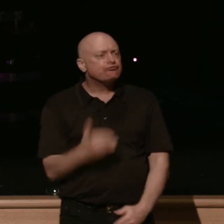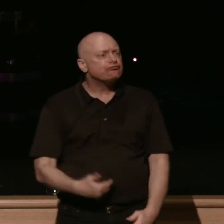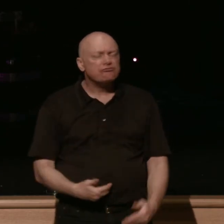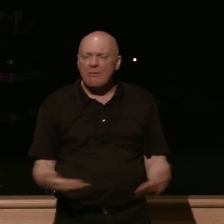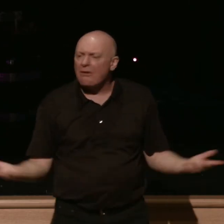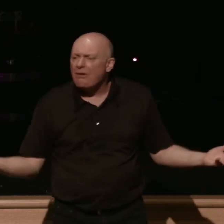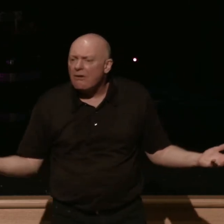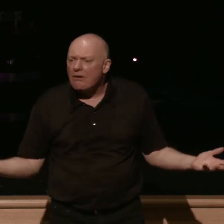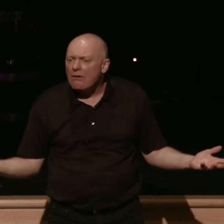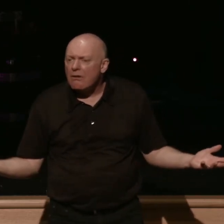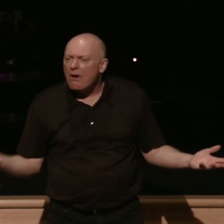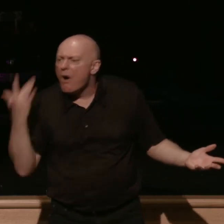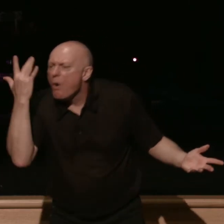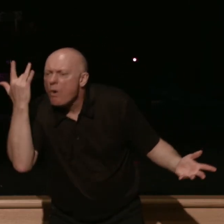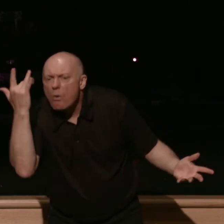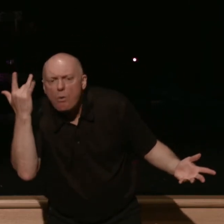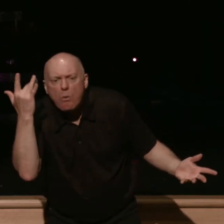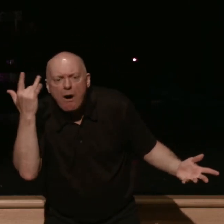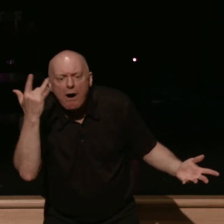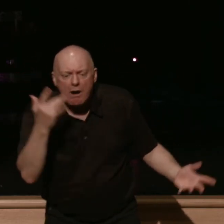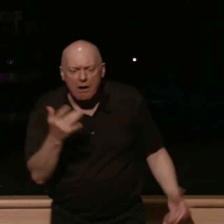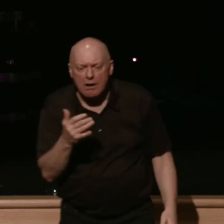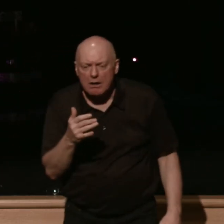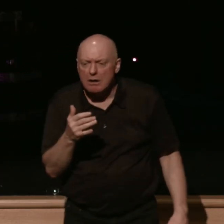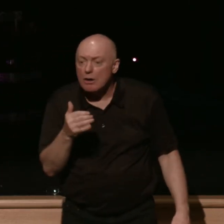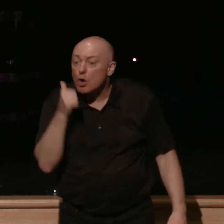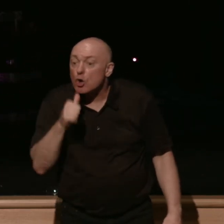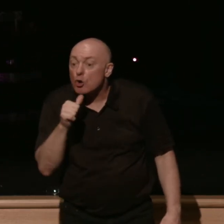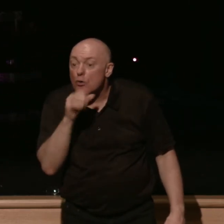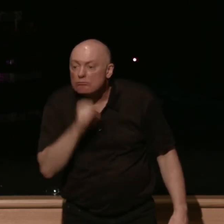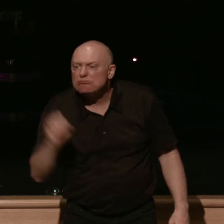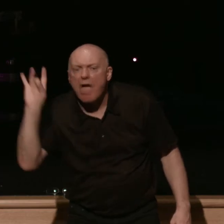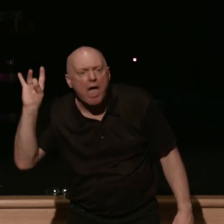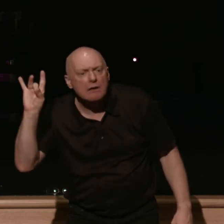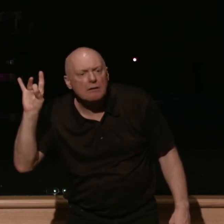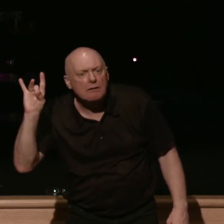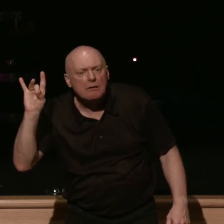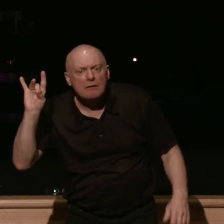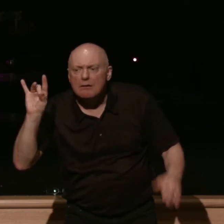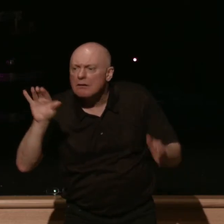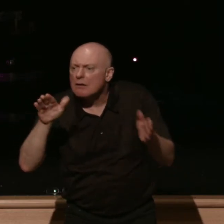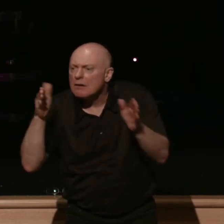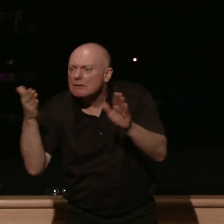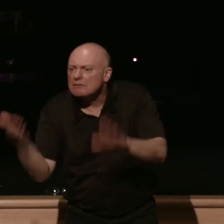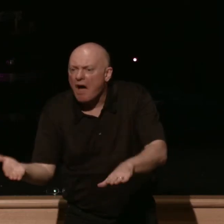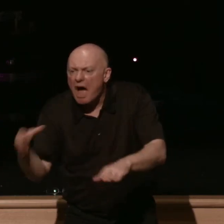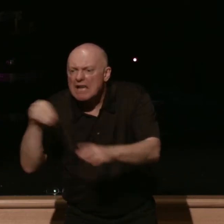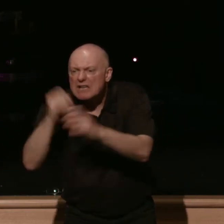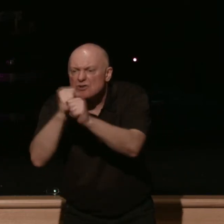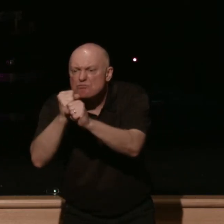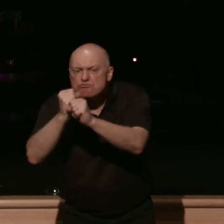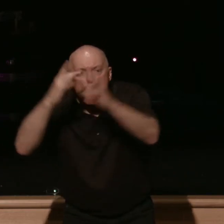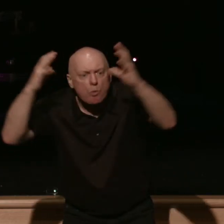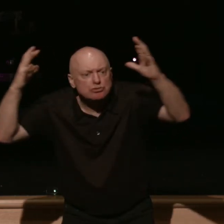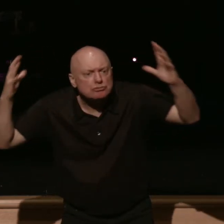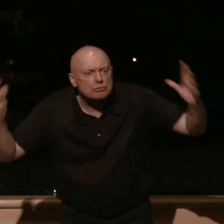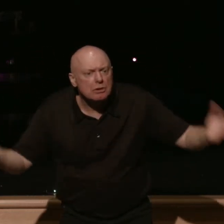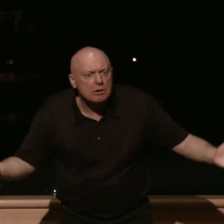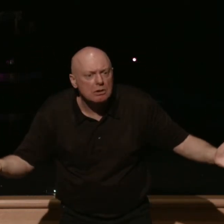Why is it that an eight-year-old girl can die in an explosion while a wicked